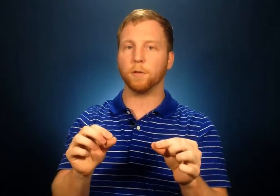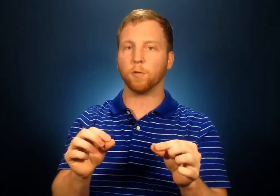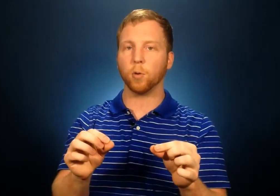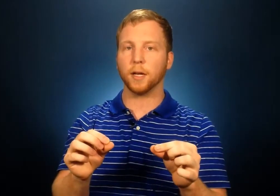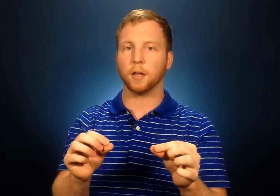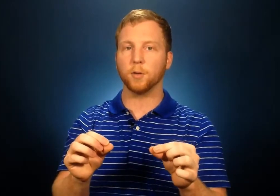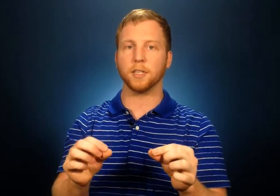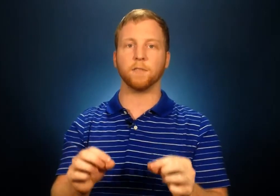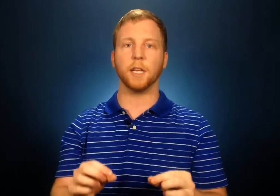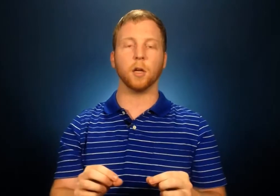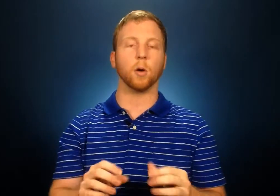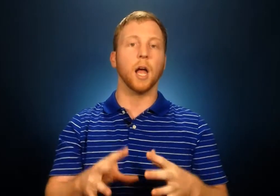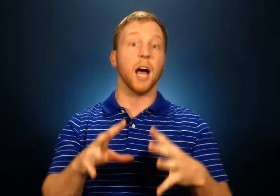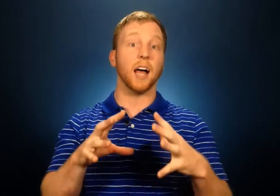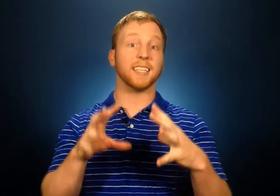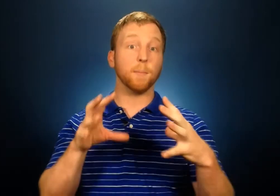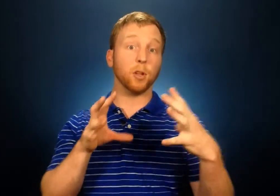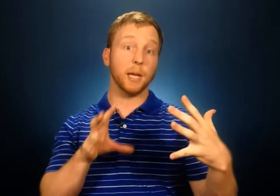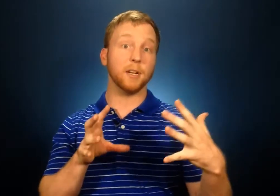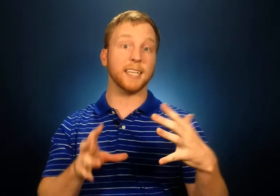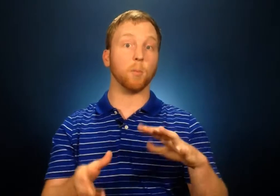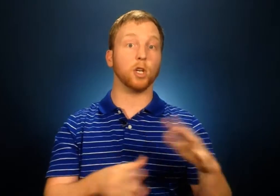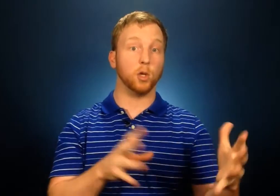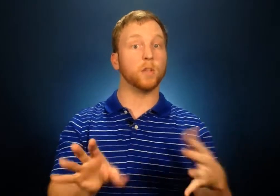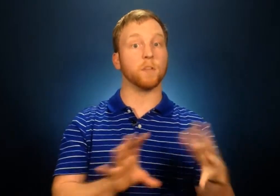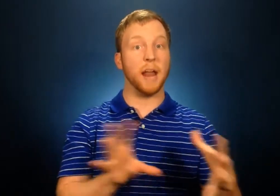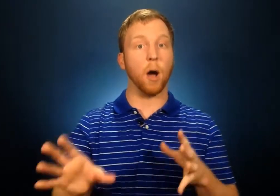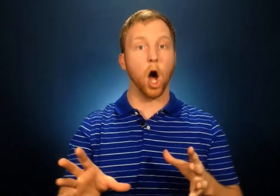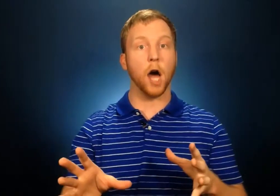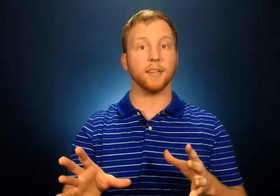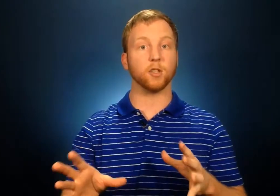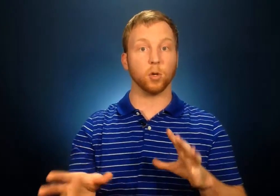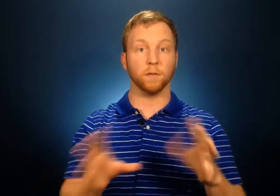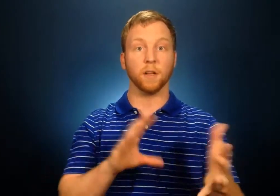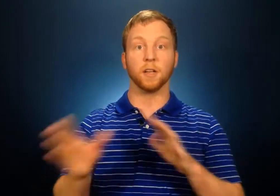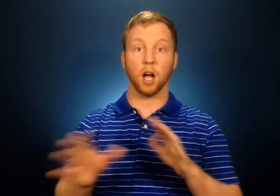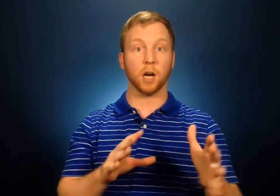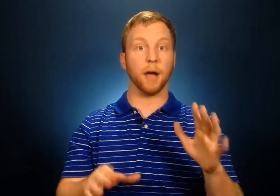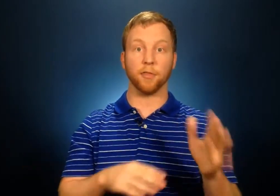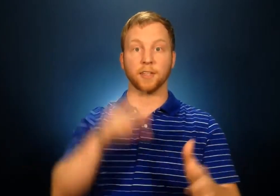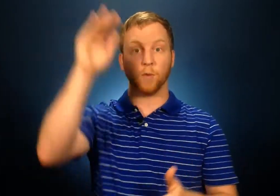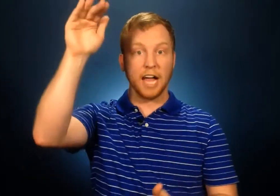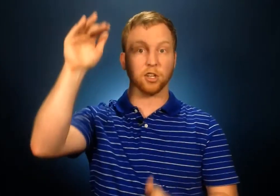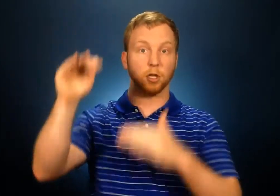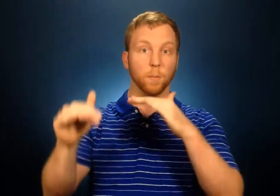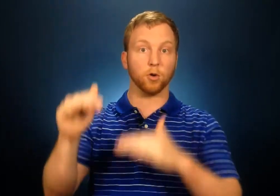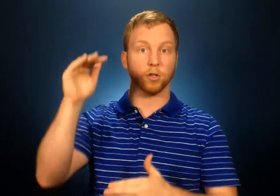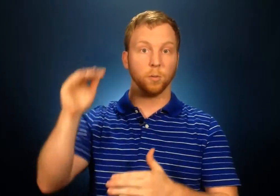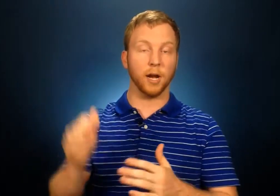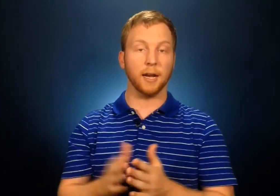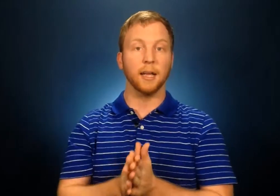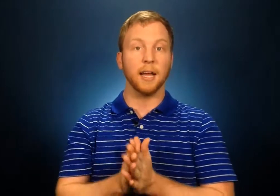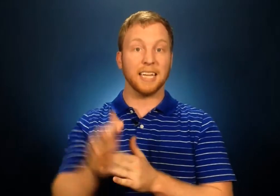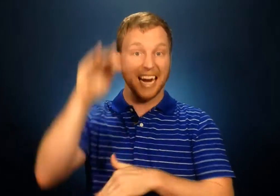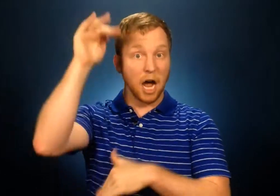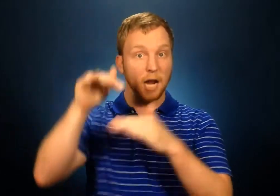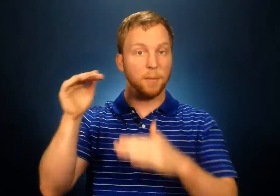before we close this video a simple image that we'll use from now on to sort of talk about this rational emotional brain dichotomy